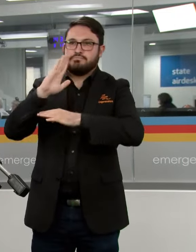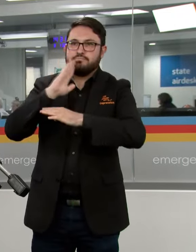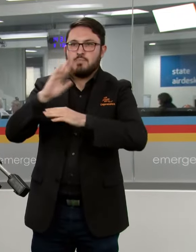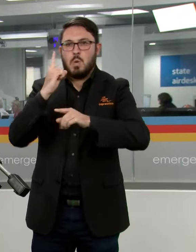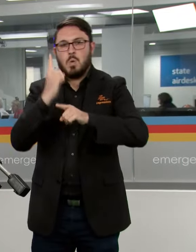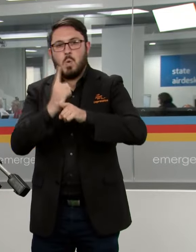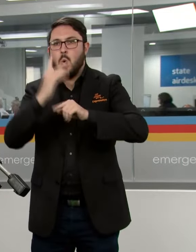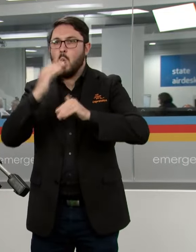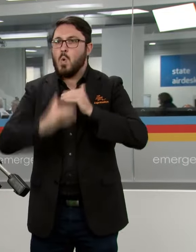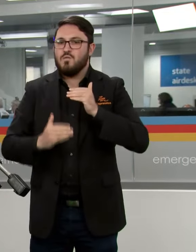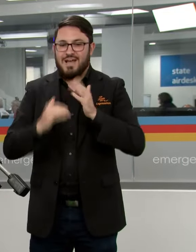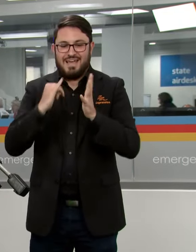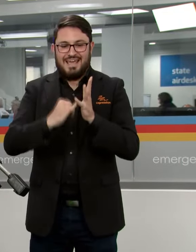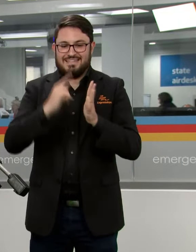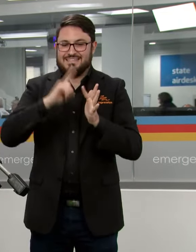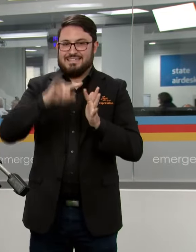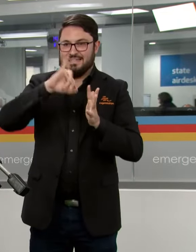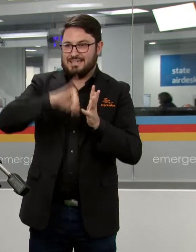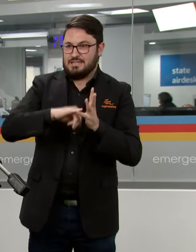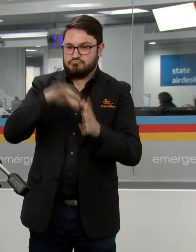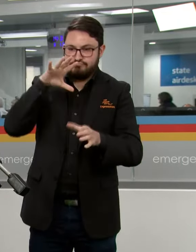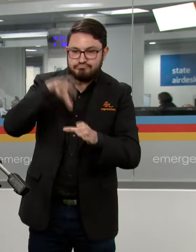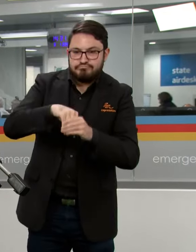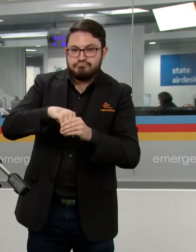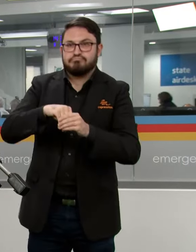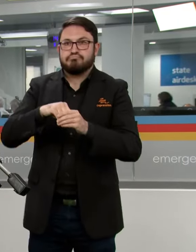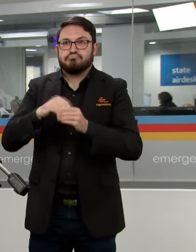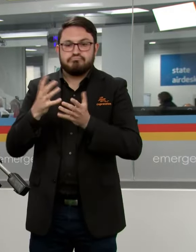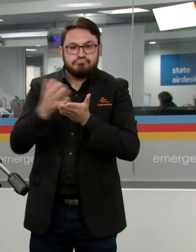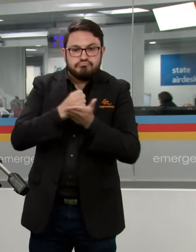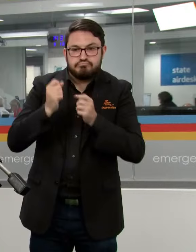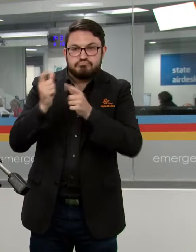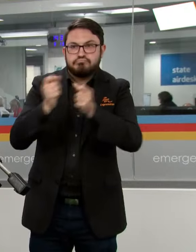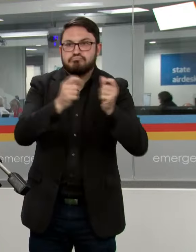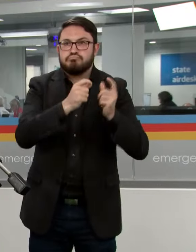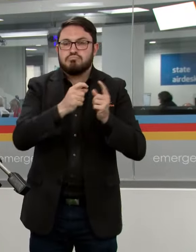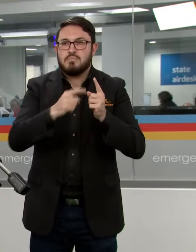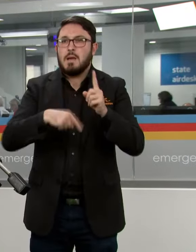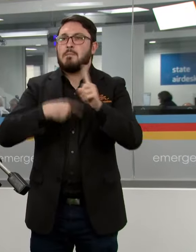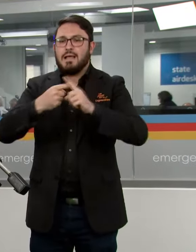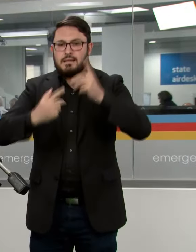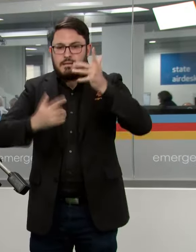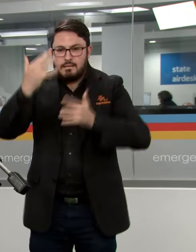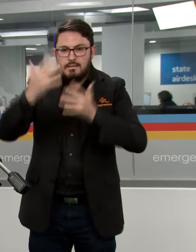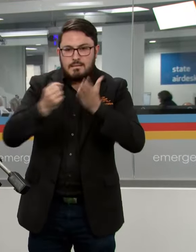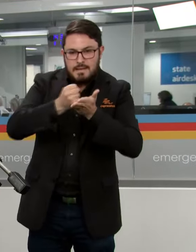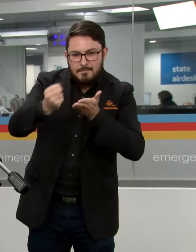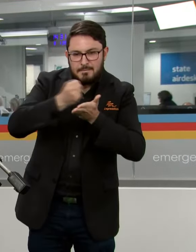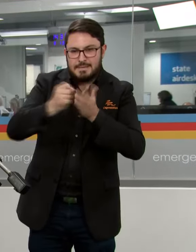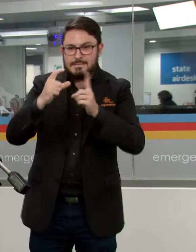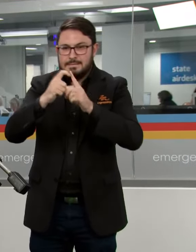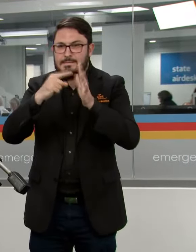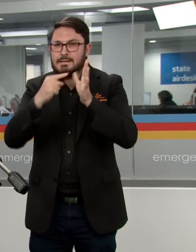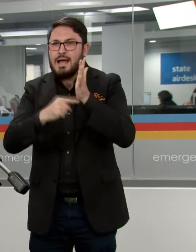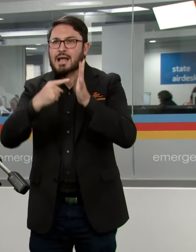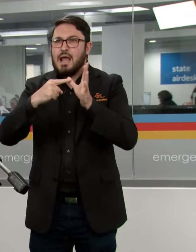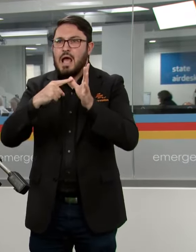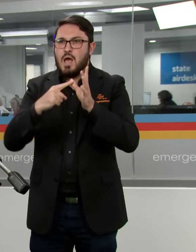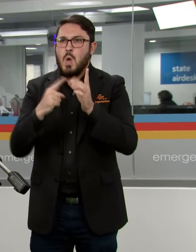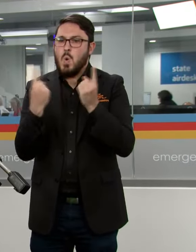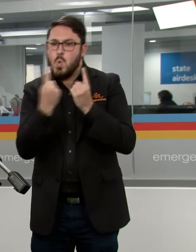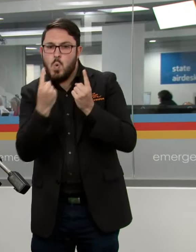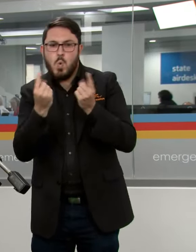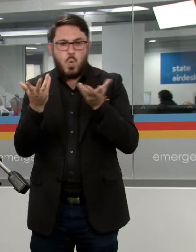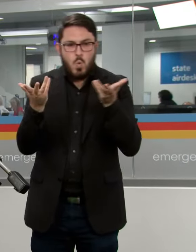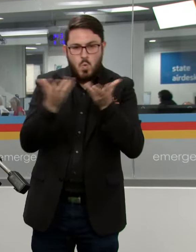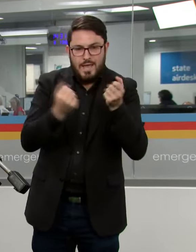SES involvement and some of the data relating to their support to the flood